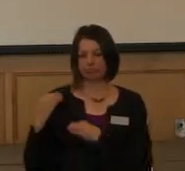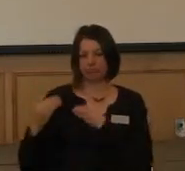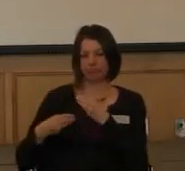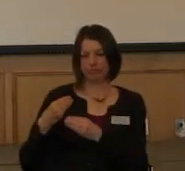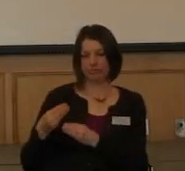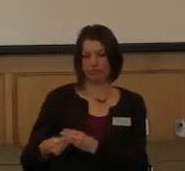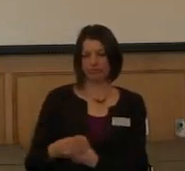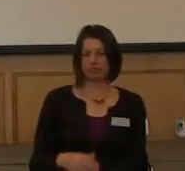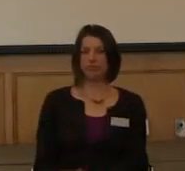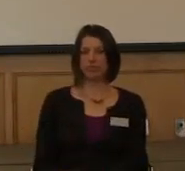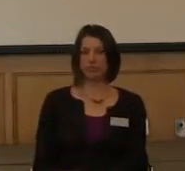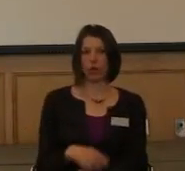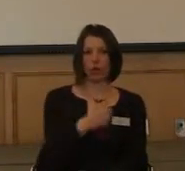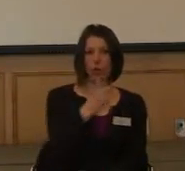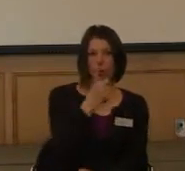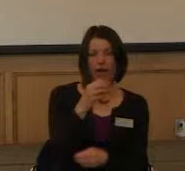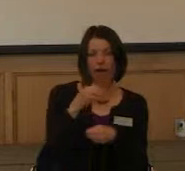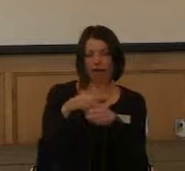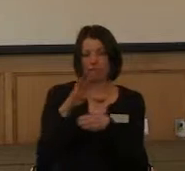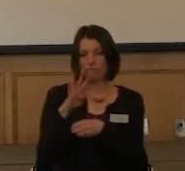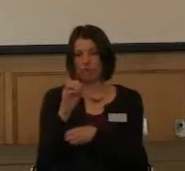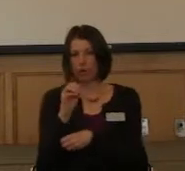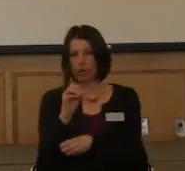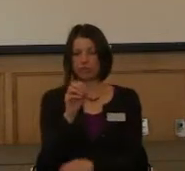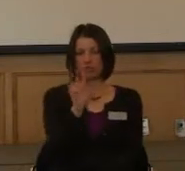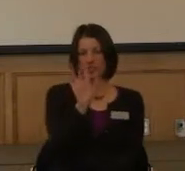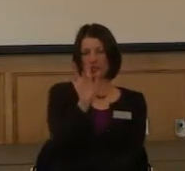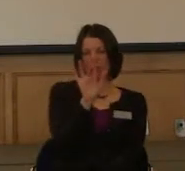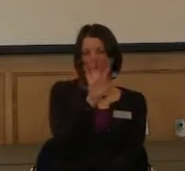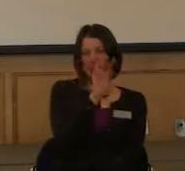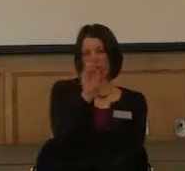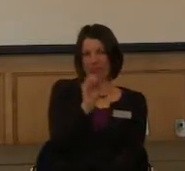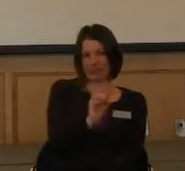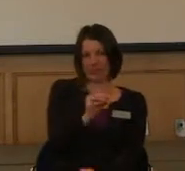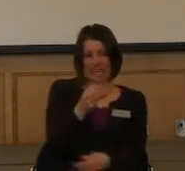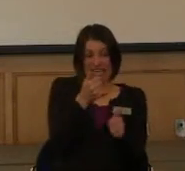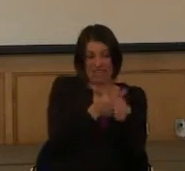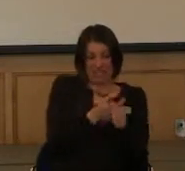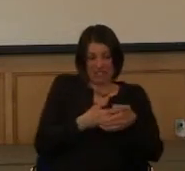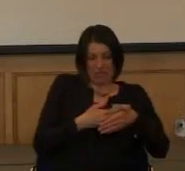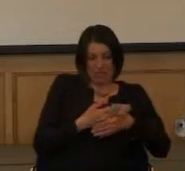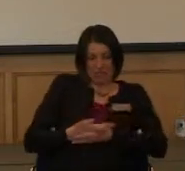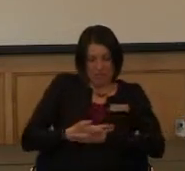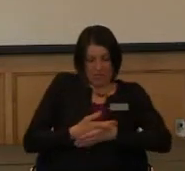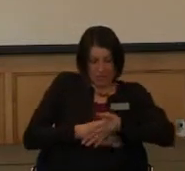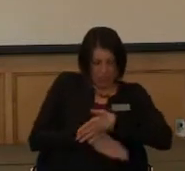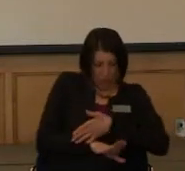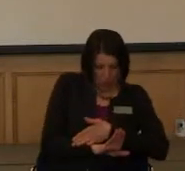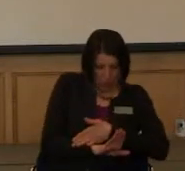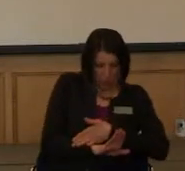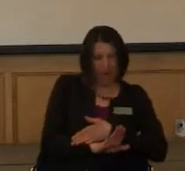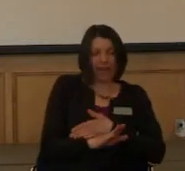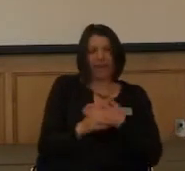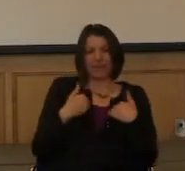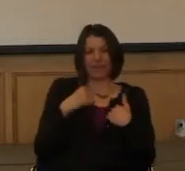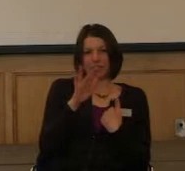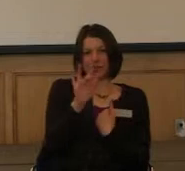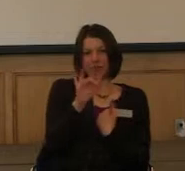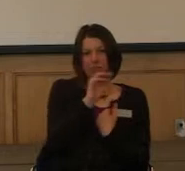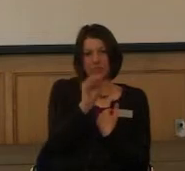has one or that's 25% chance of that infant having SMA.